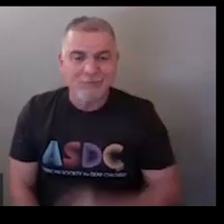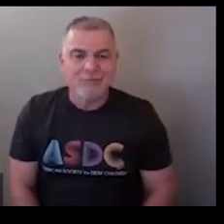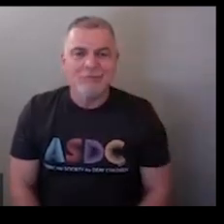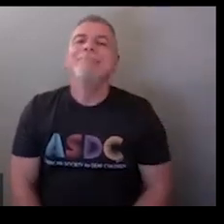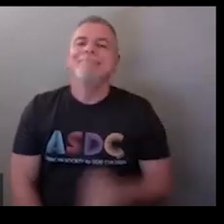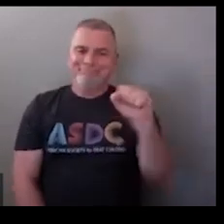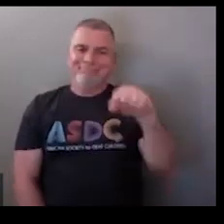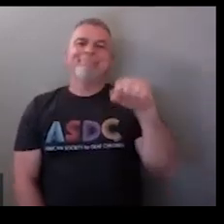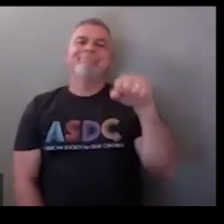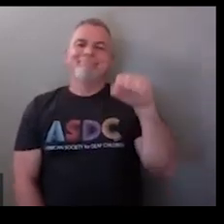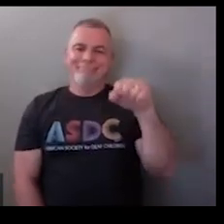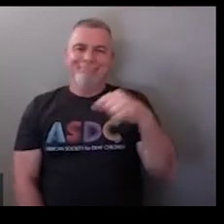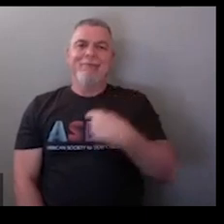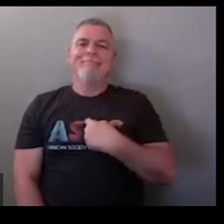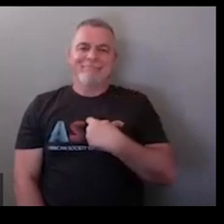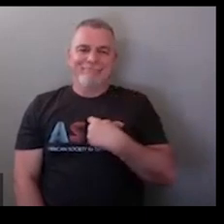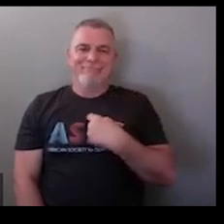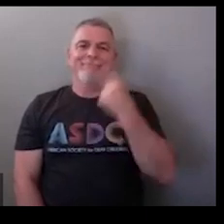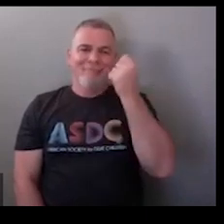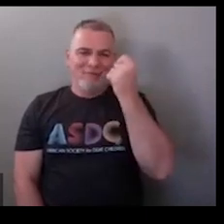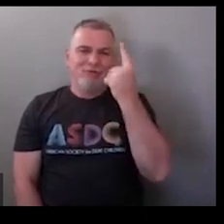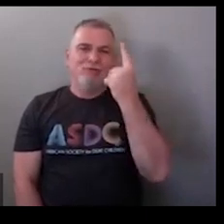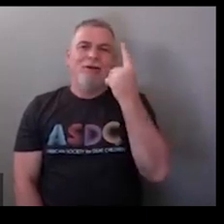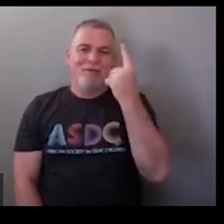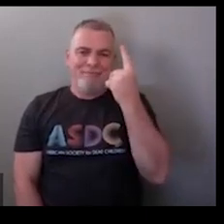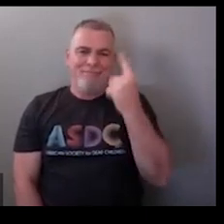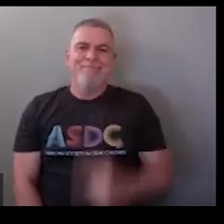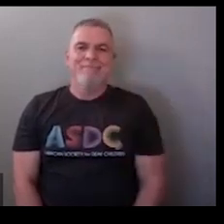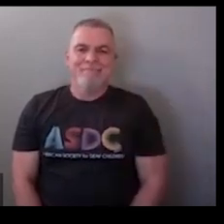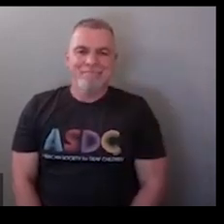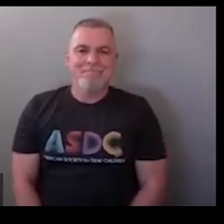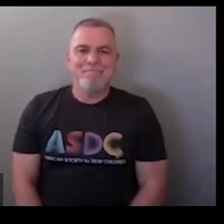signify yes no question and then understand